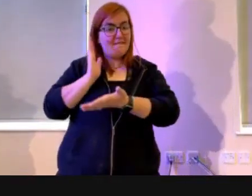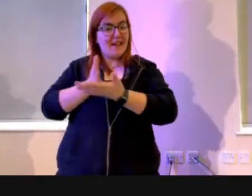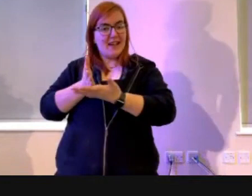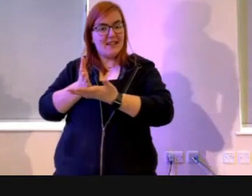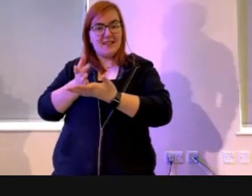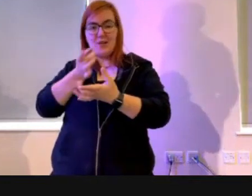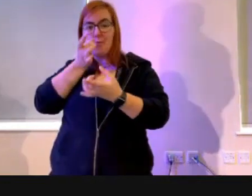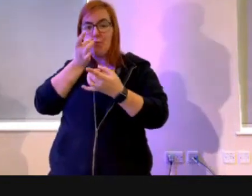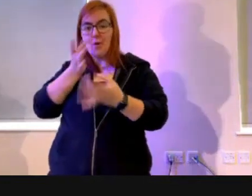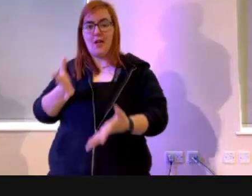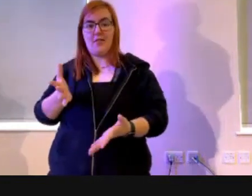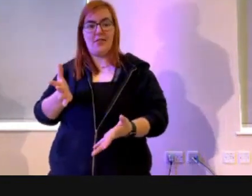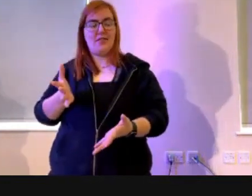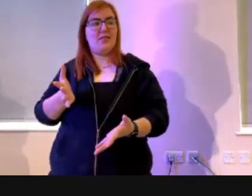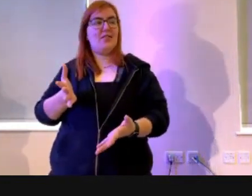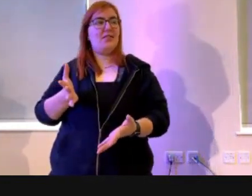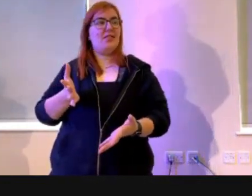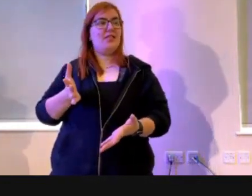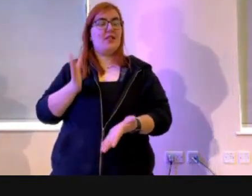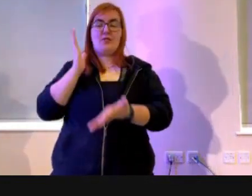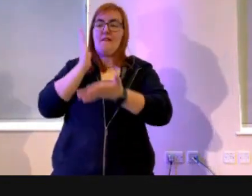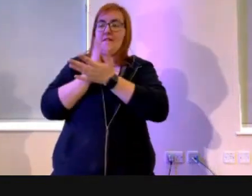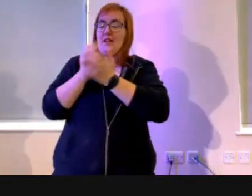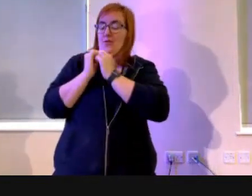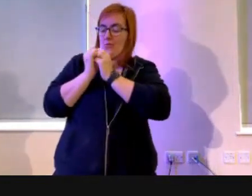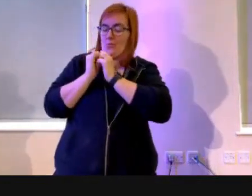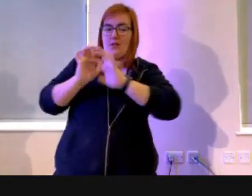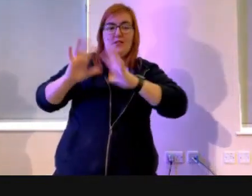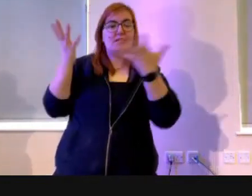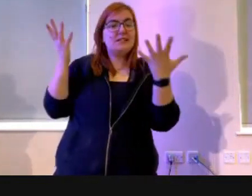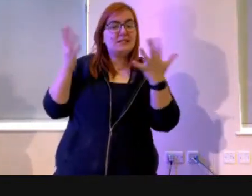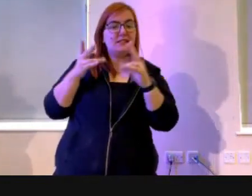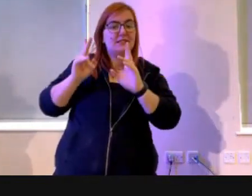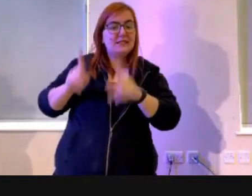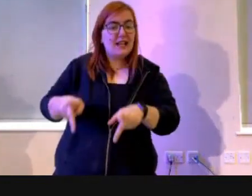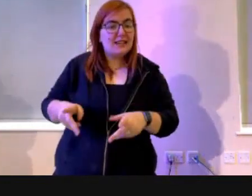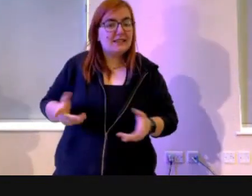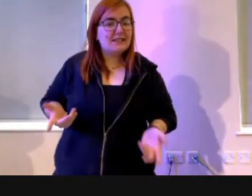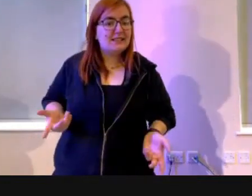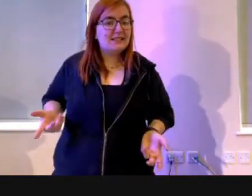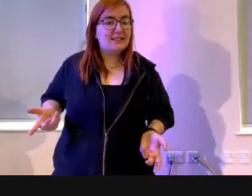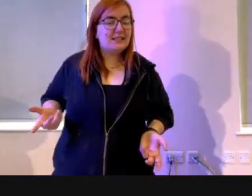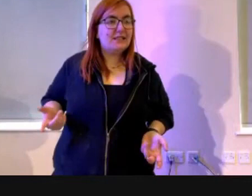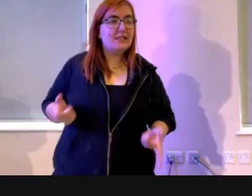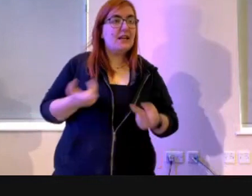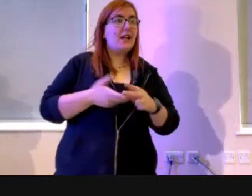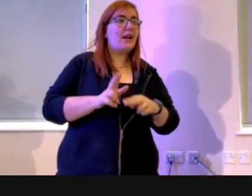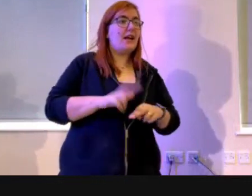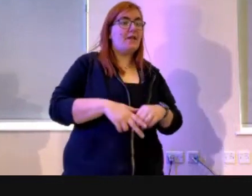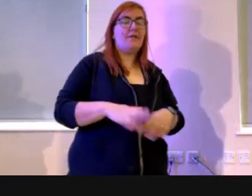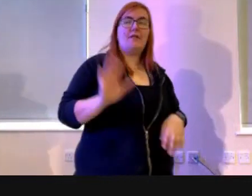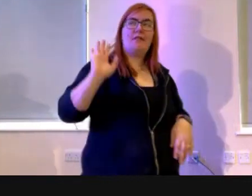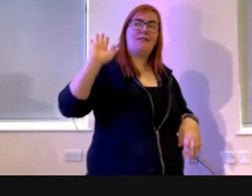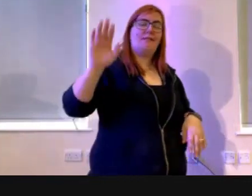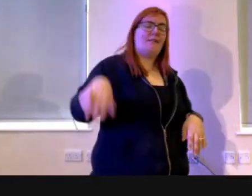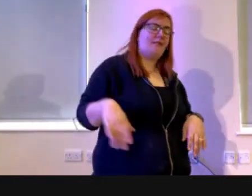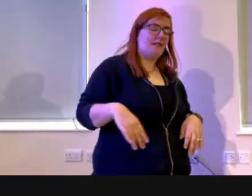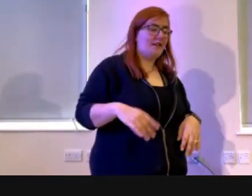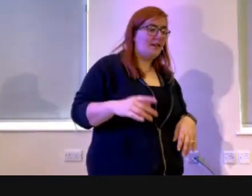worthless. Your faith is dead. If you're going around and there seems to be no difference between you